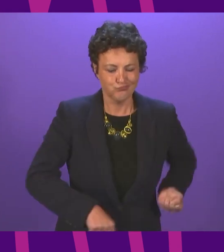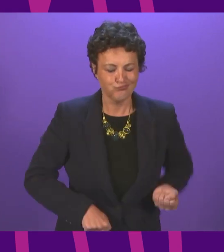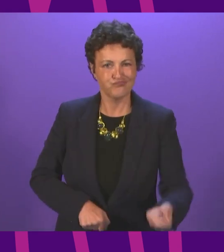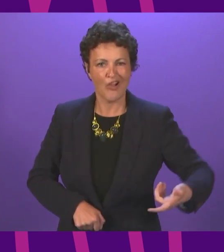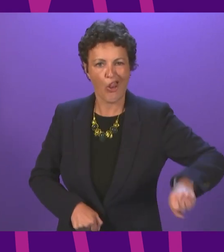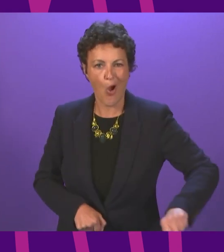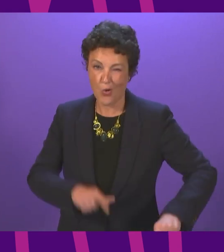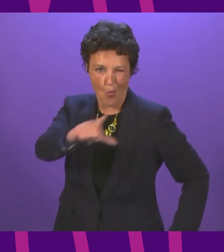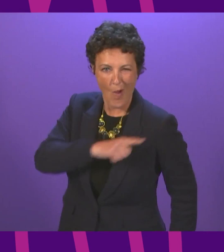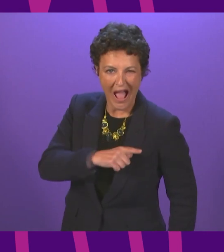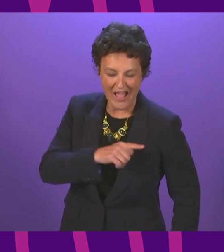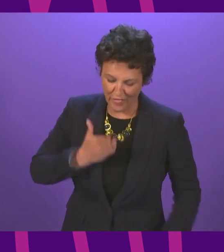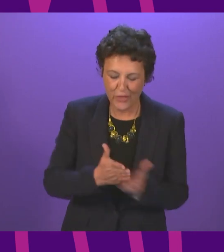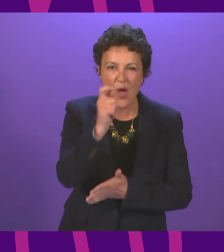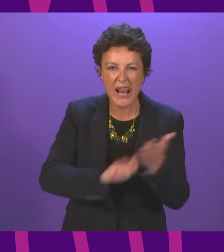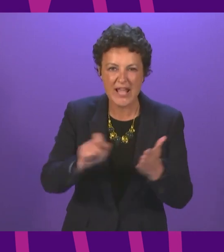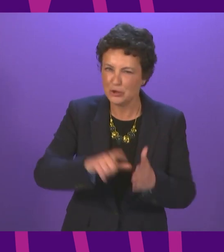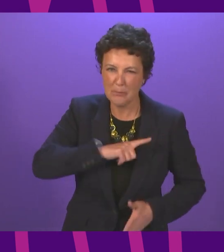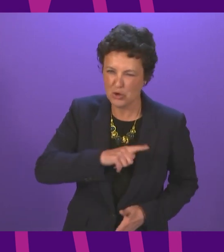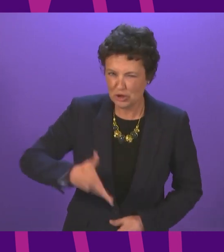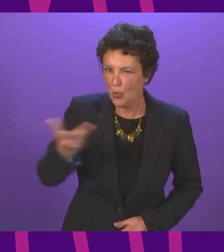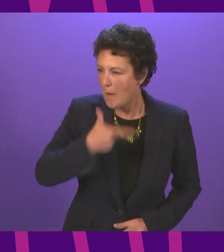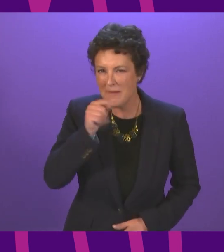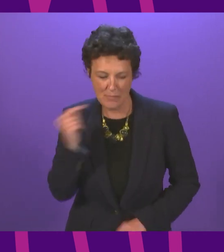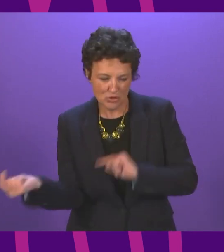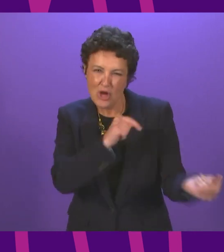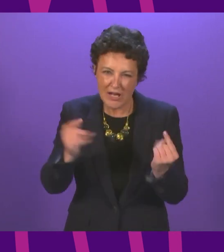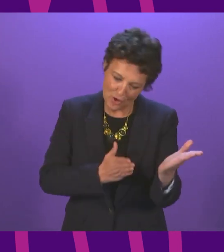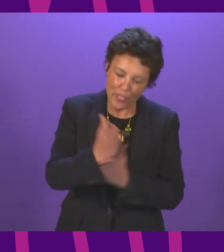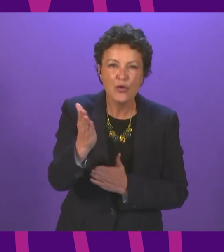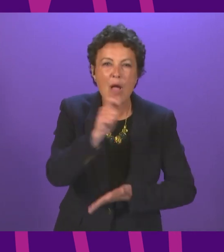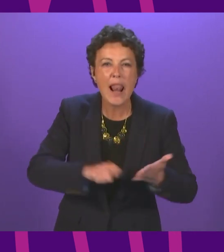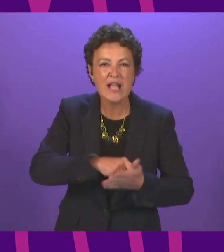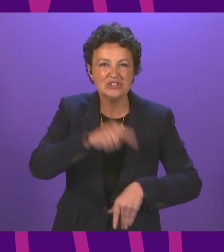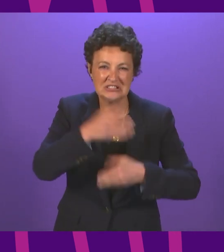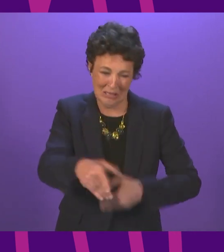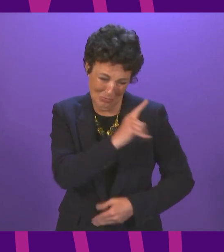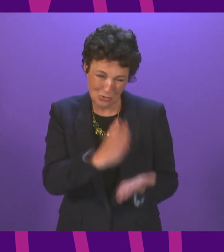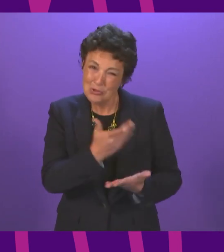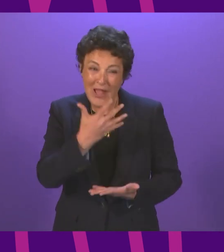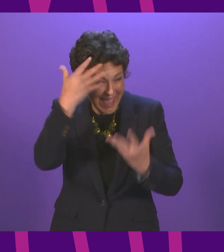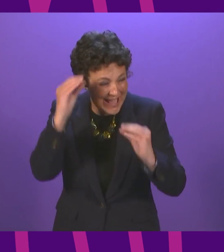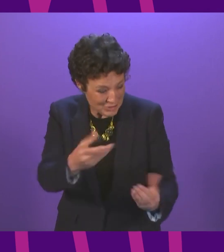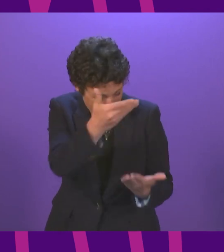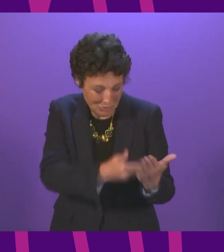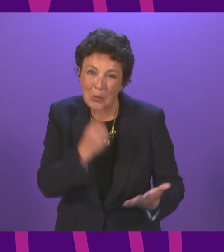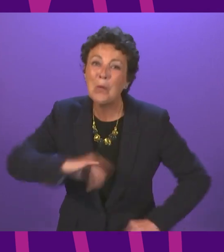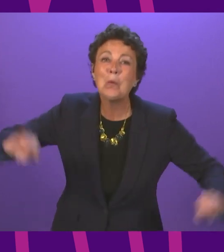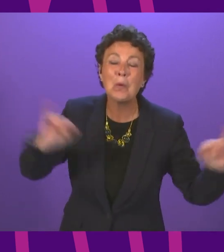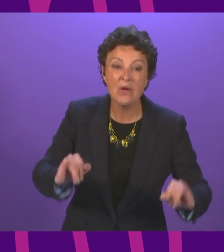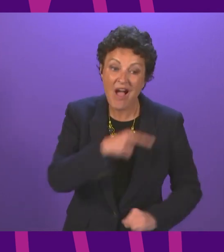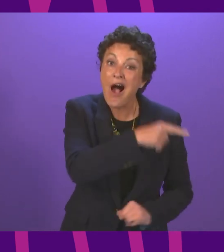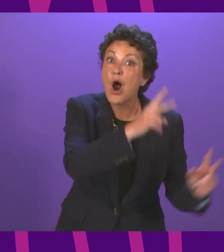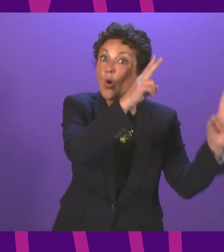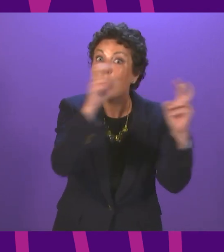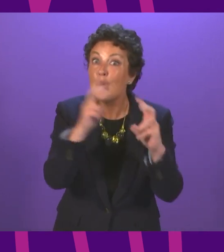there could be no challenge on her Government's shambolic record in education. And of course, in all the quotes that she read out